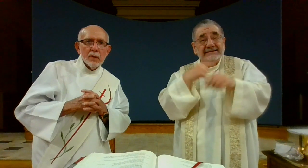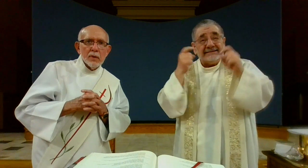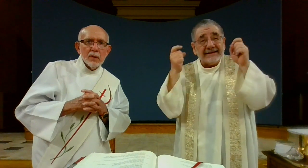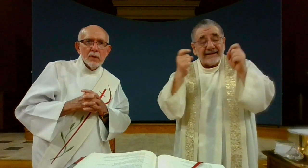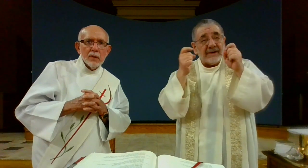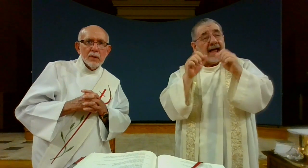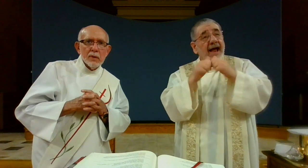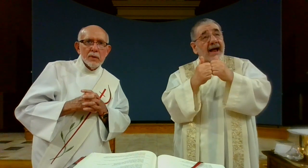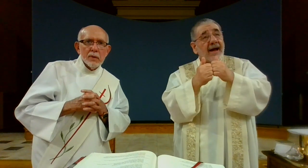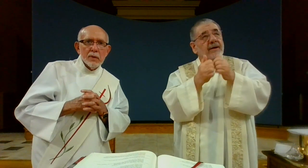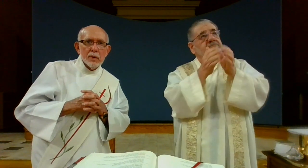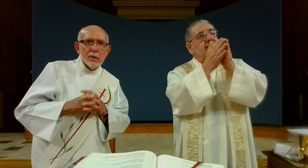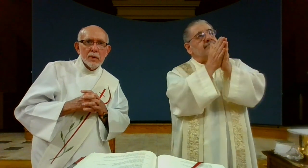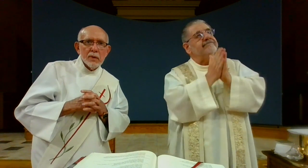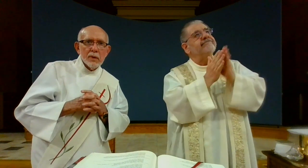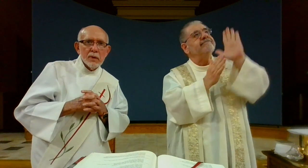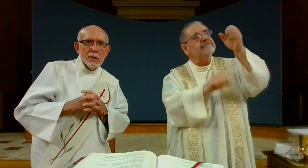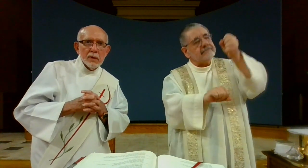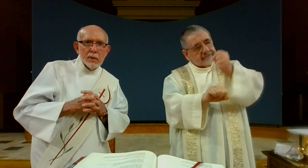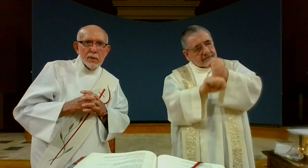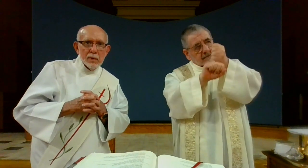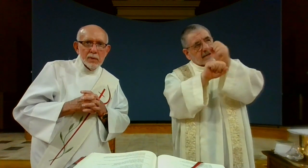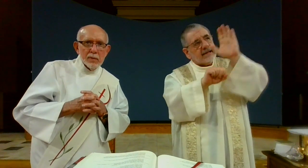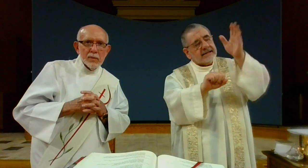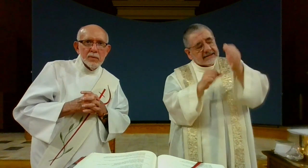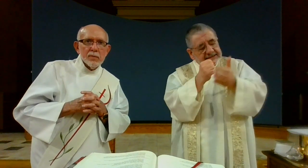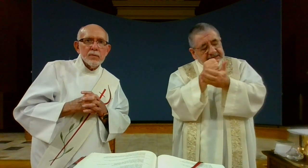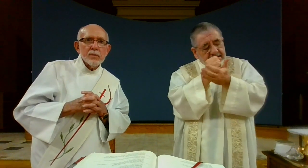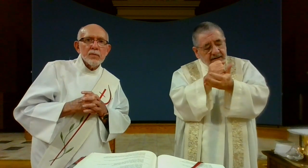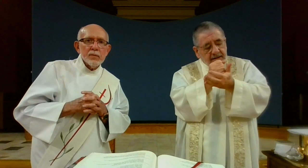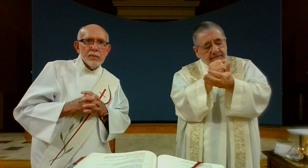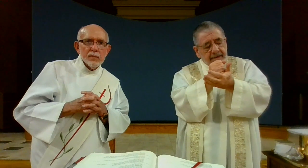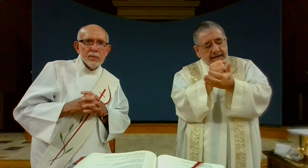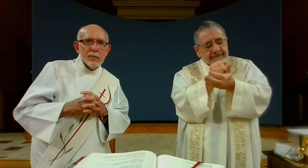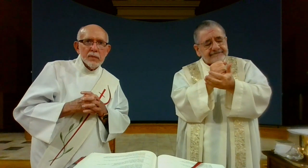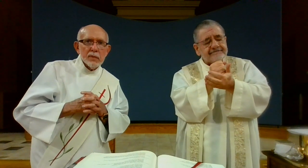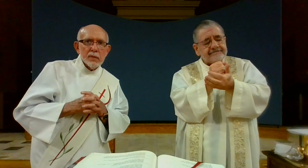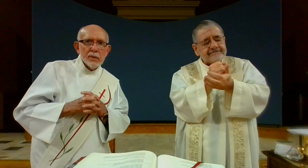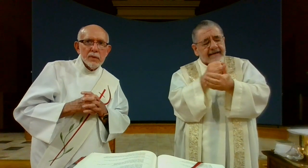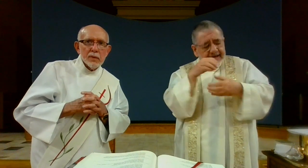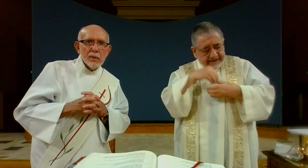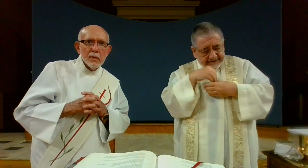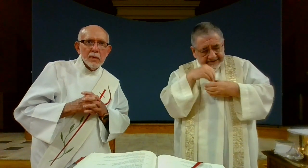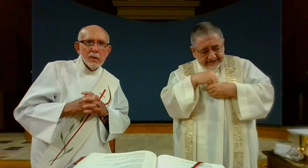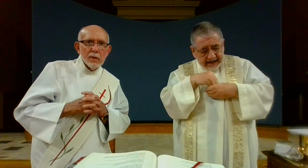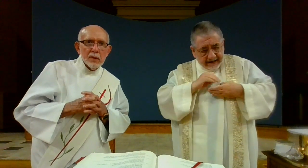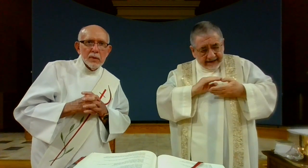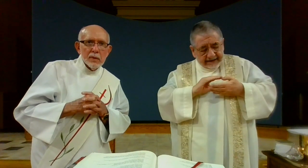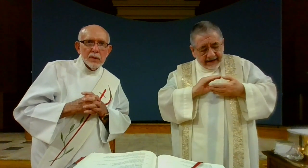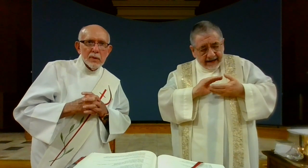We celebrate by praying to the Lord and asking for his support and